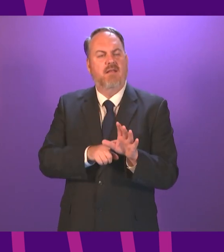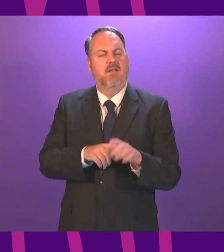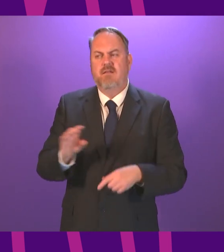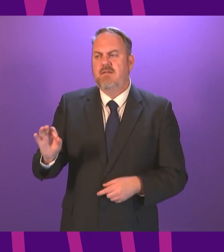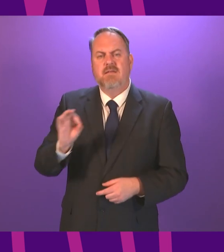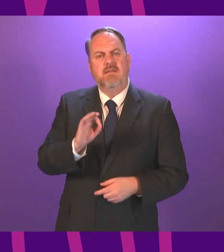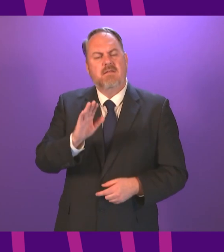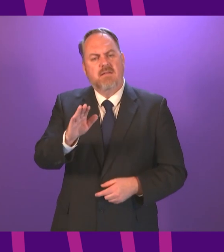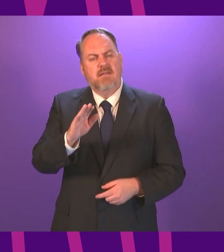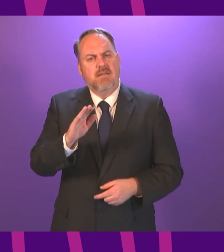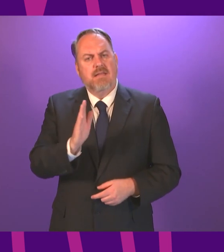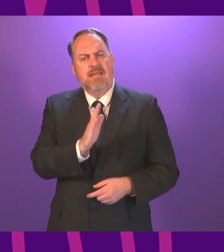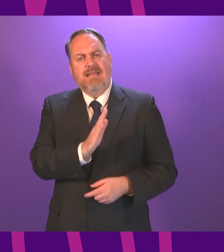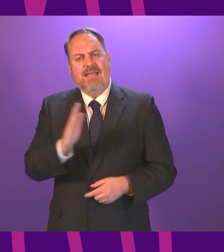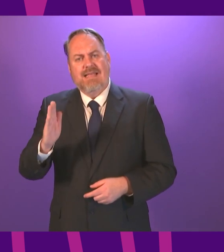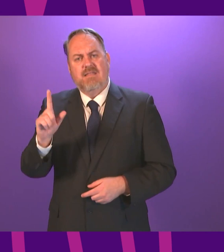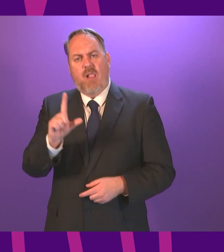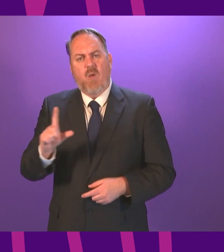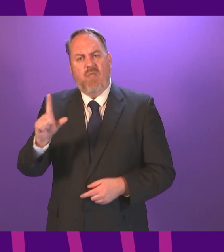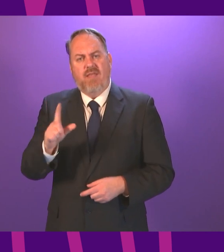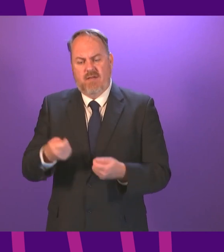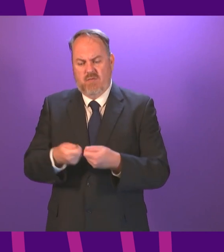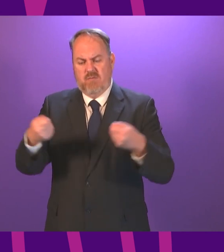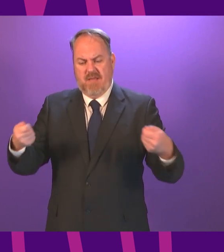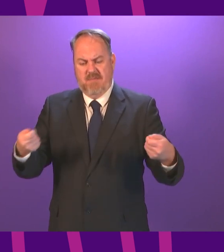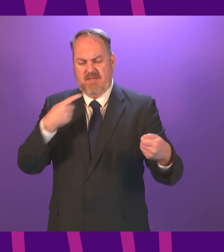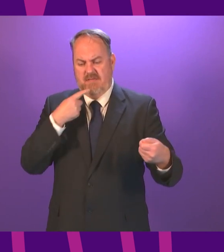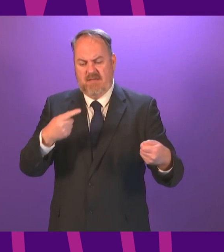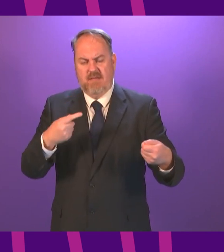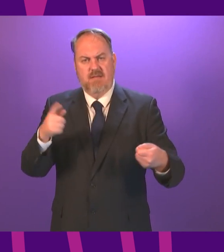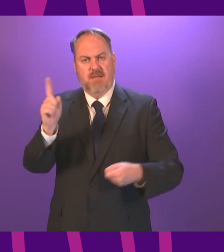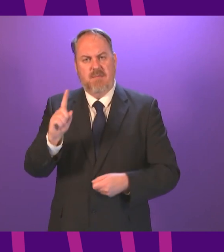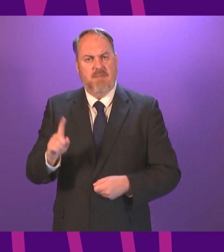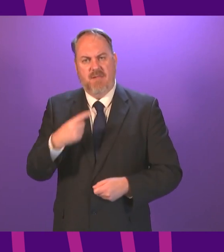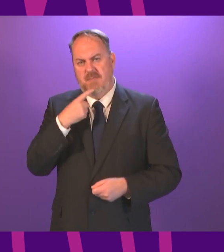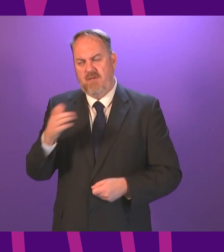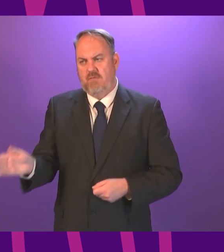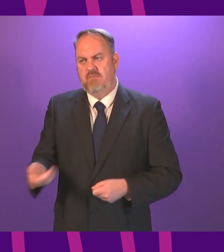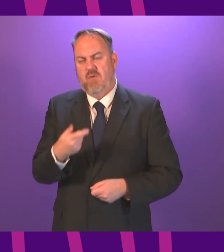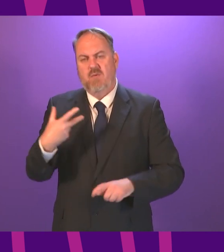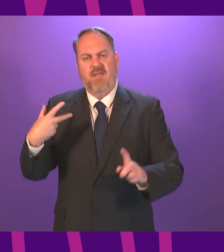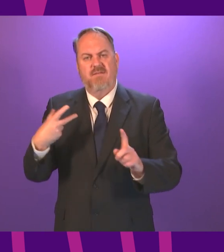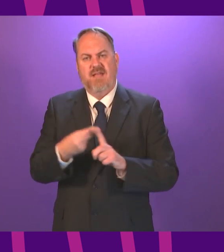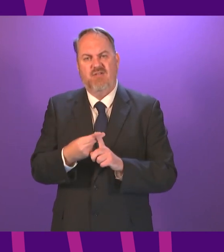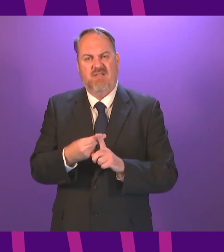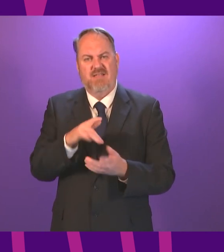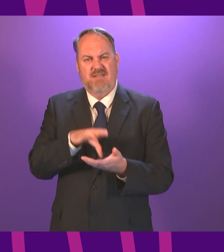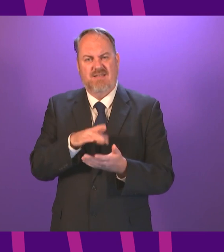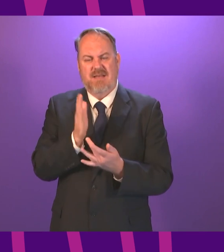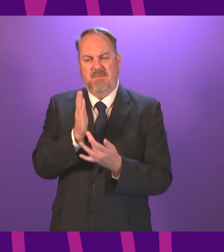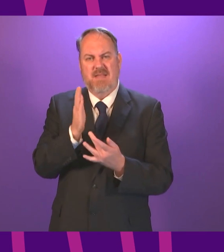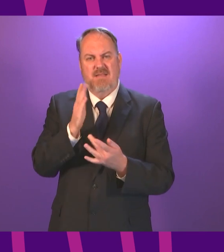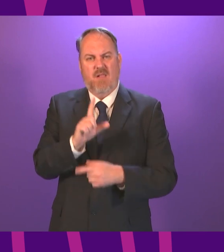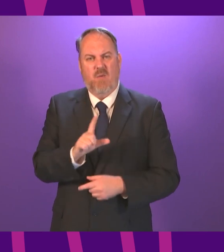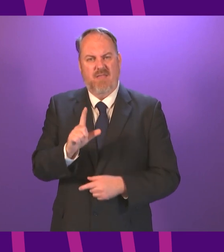reports in today's East Lothian Courier which suggests that residents are routinely being sent to vaccination centres in Middle Lothian and West